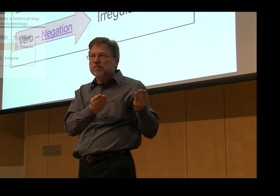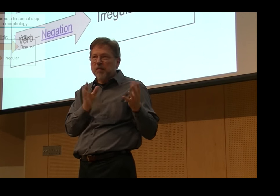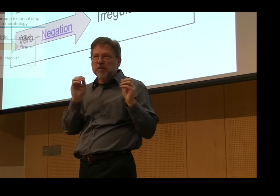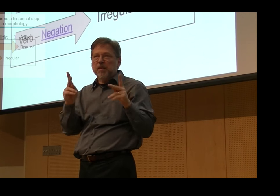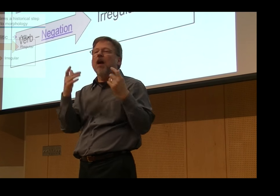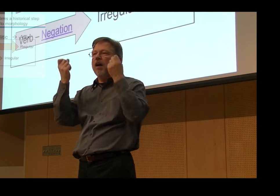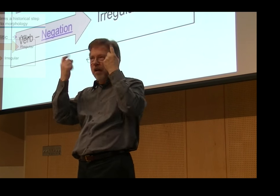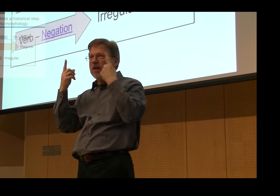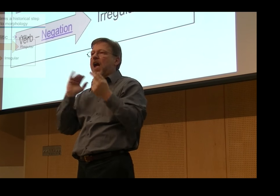word.